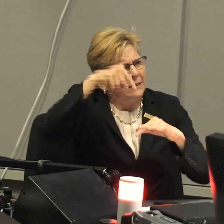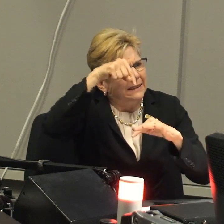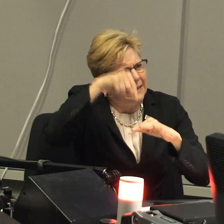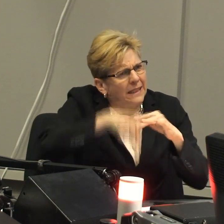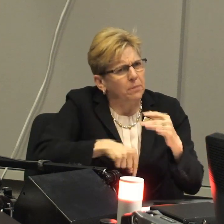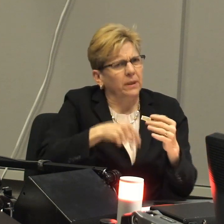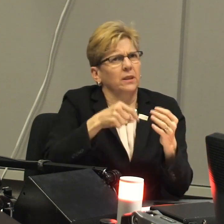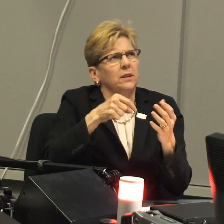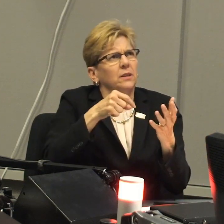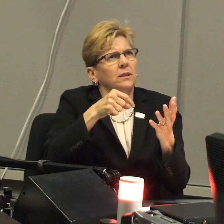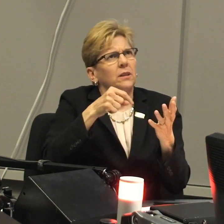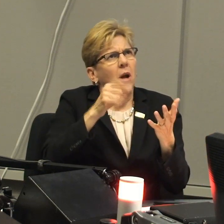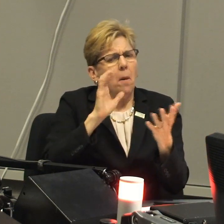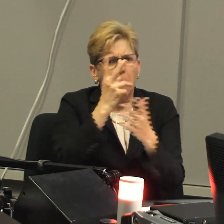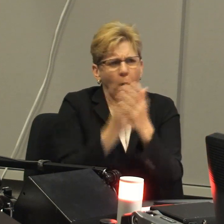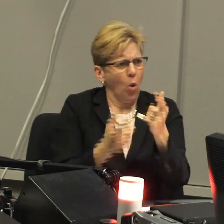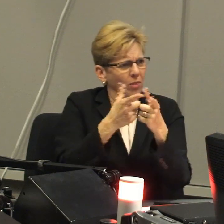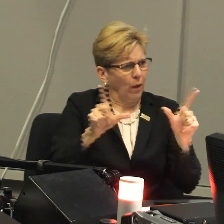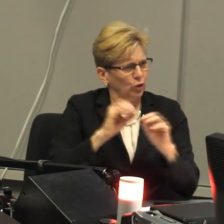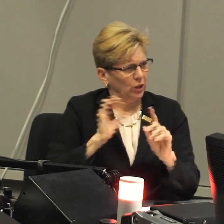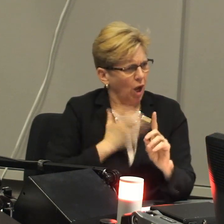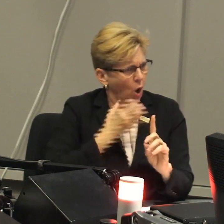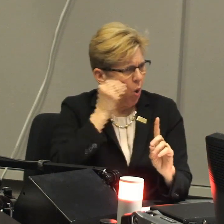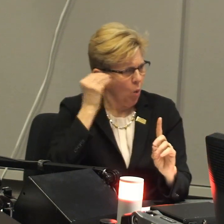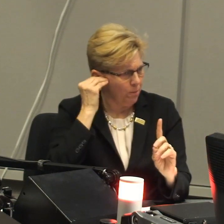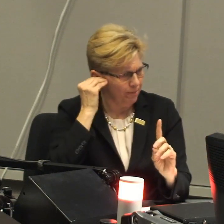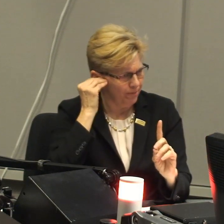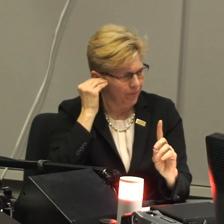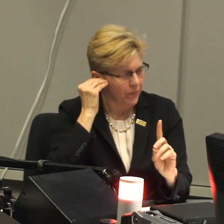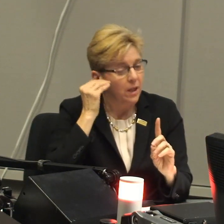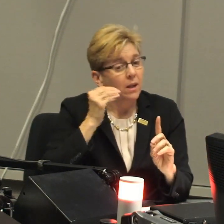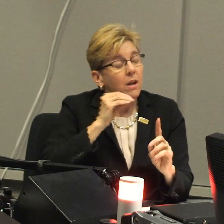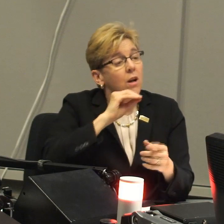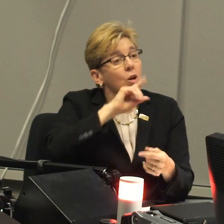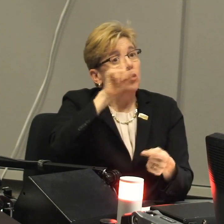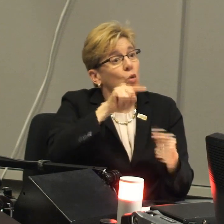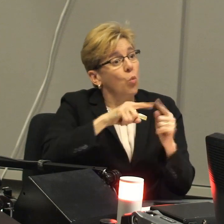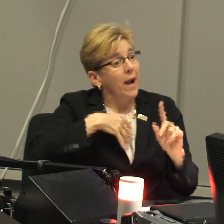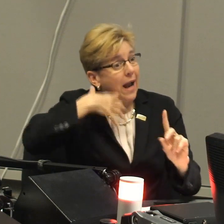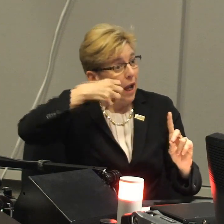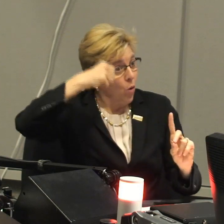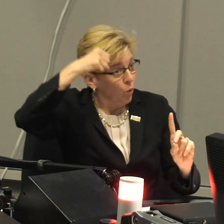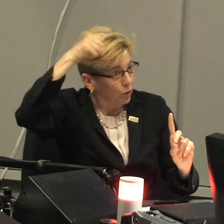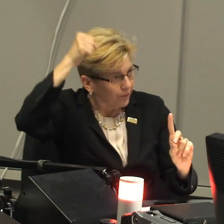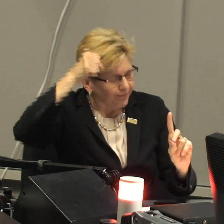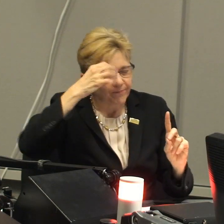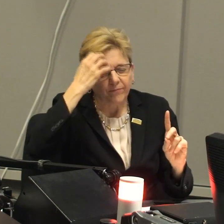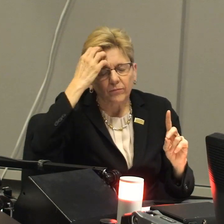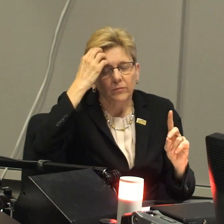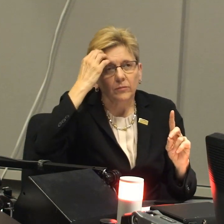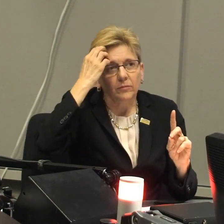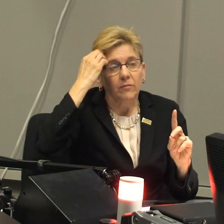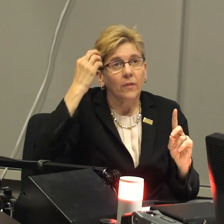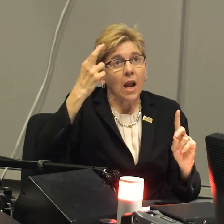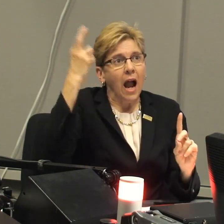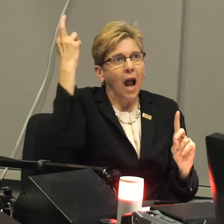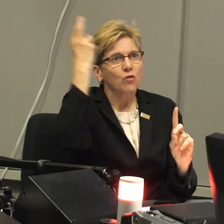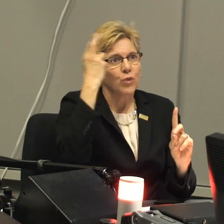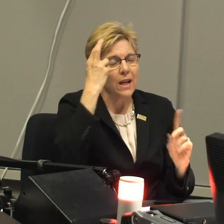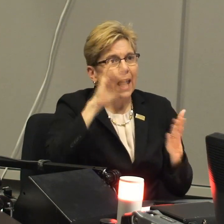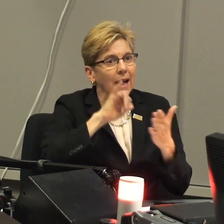But we held deeply both languages within our home. So when I got older,